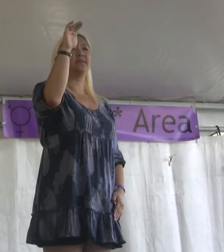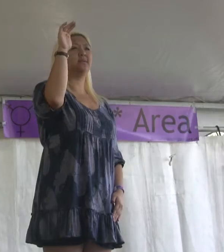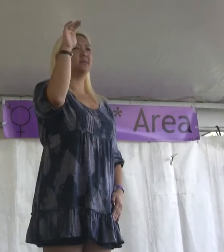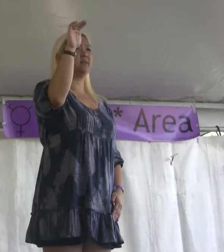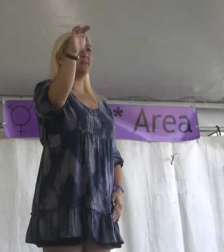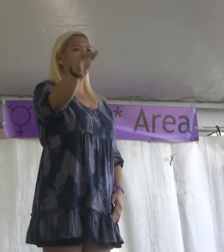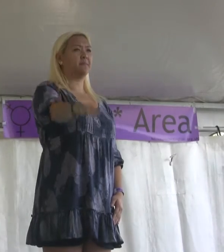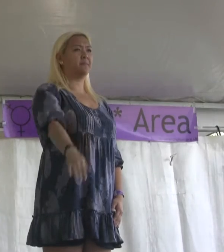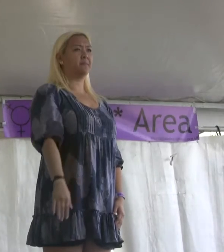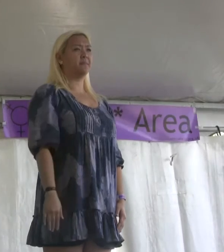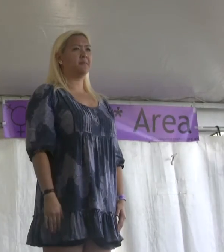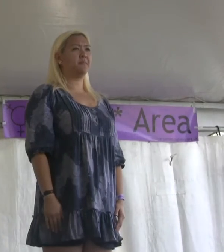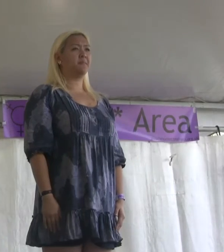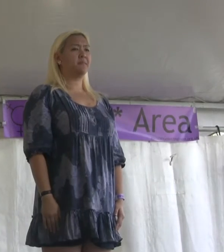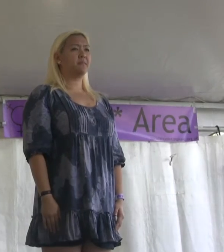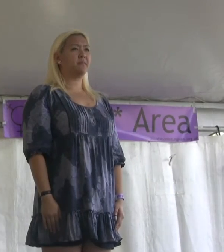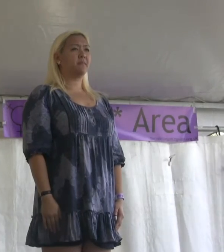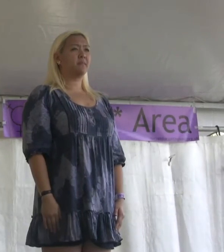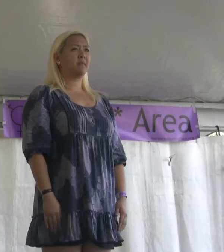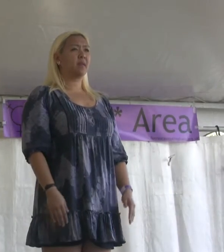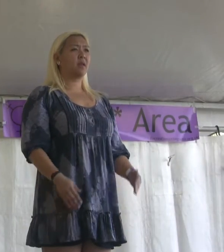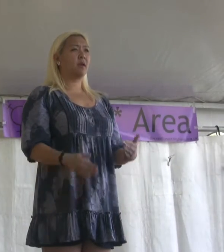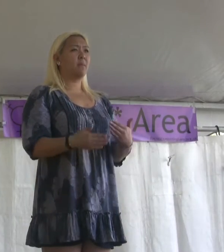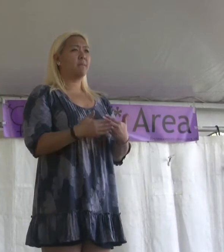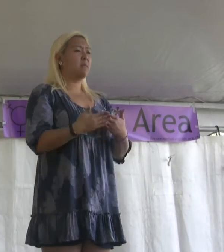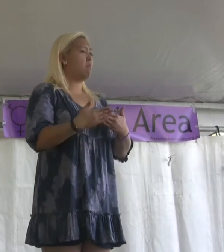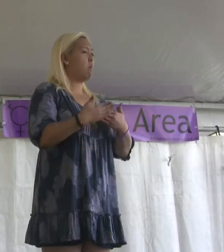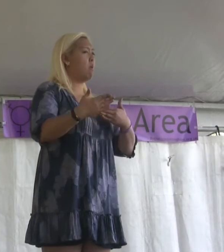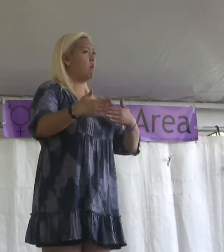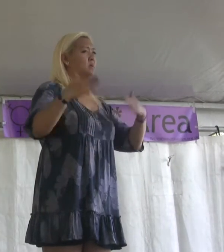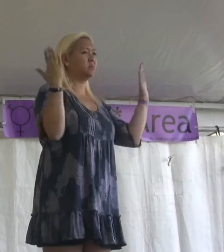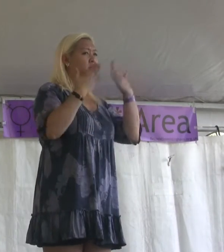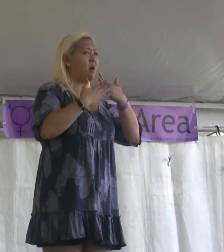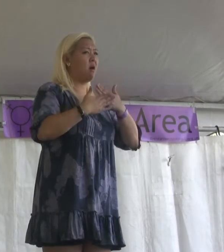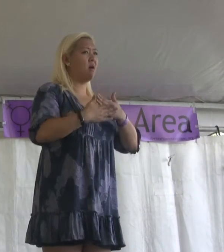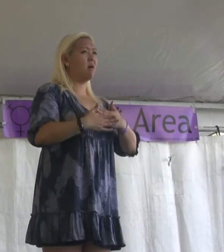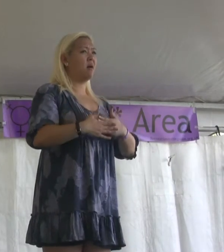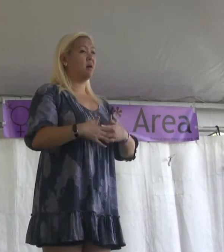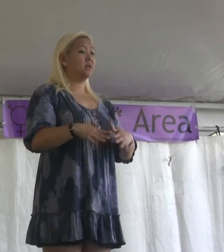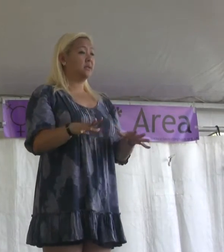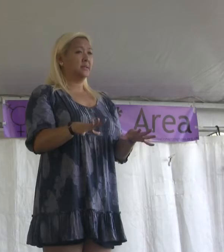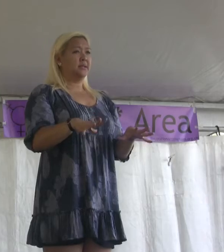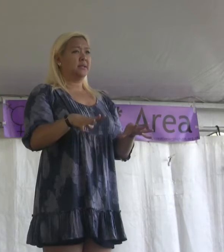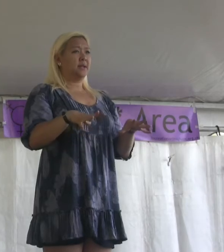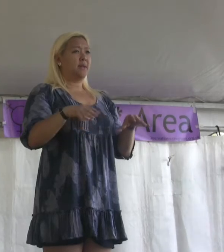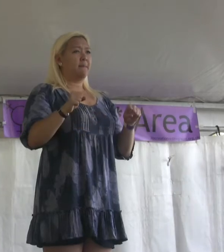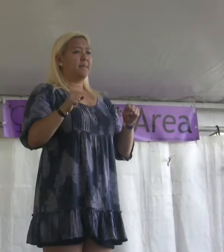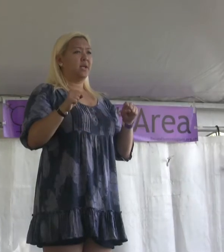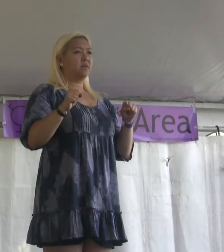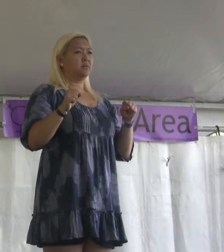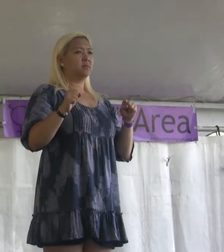We are closing out and they begin to move the doors.